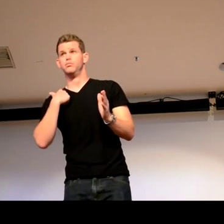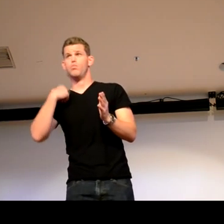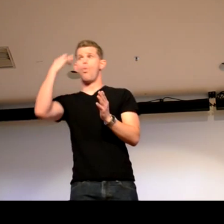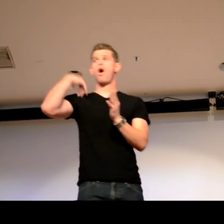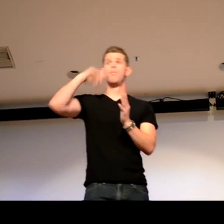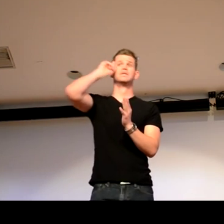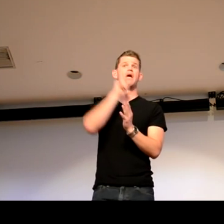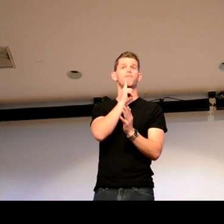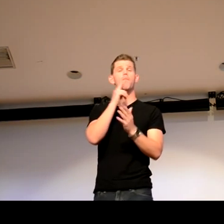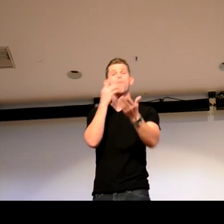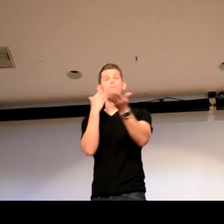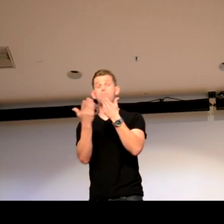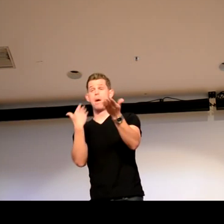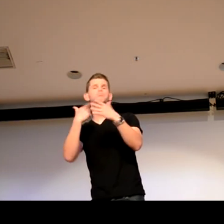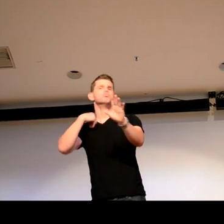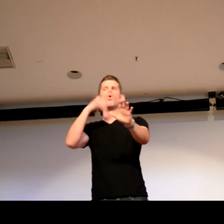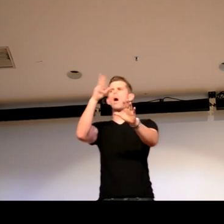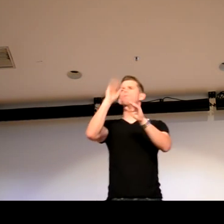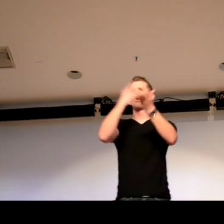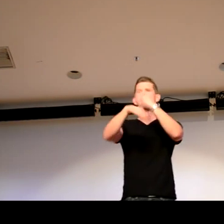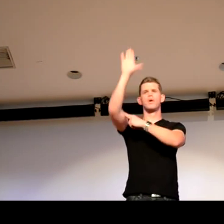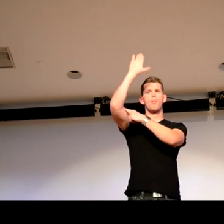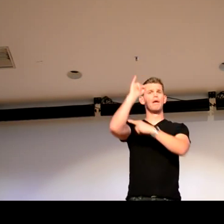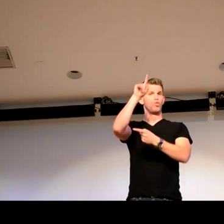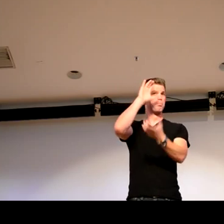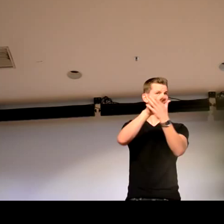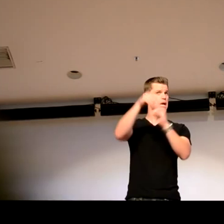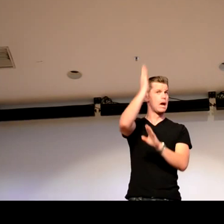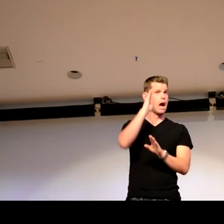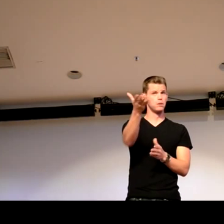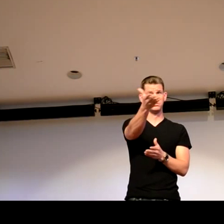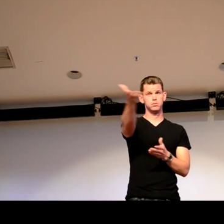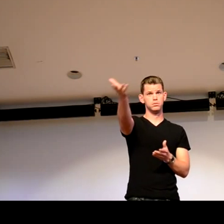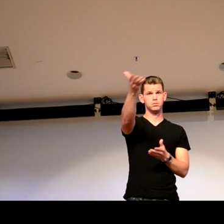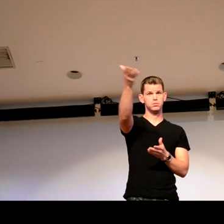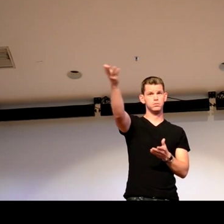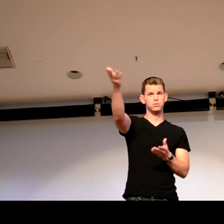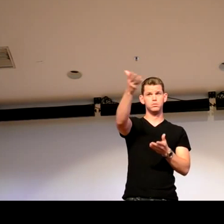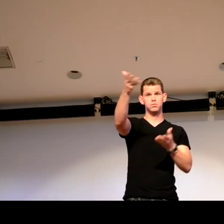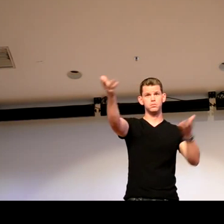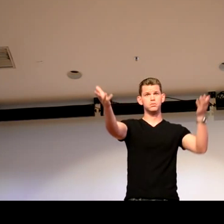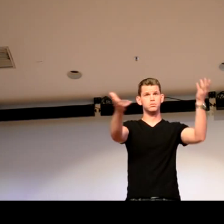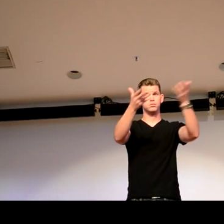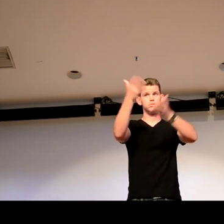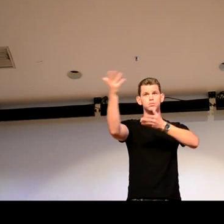like, put up, put up, your hand if you believe in God. Do you believe in God?